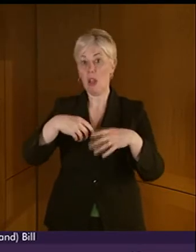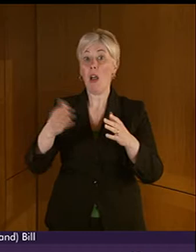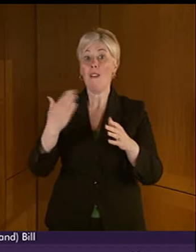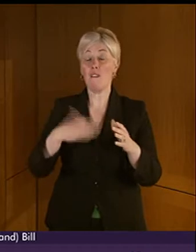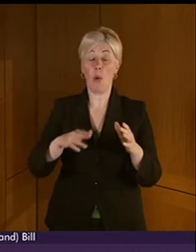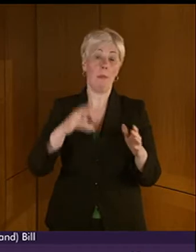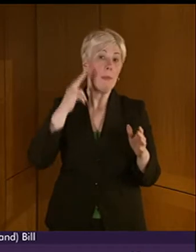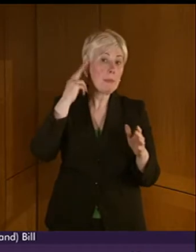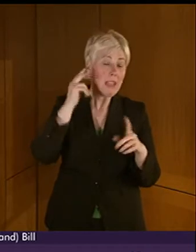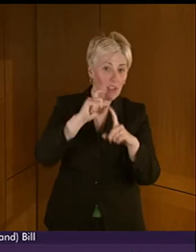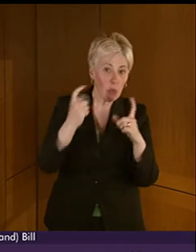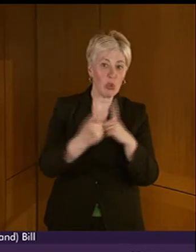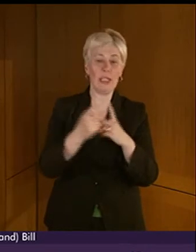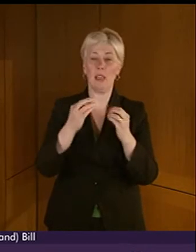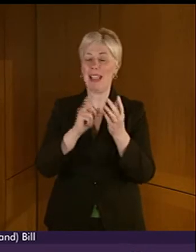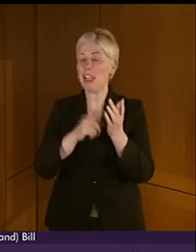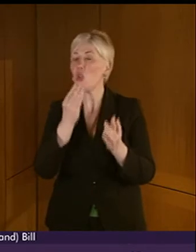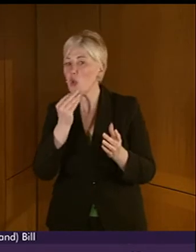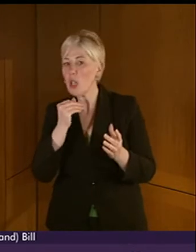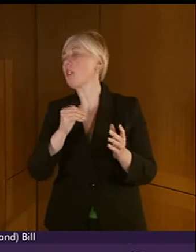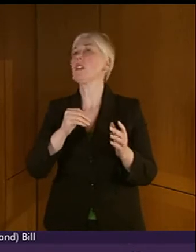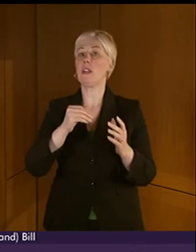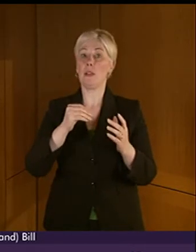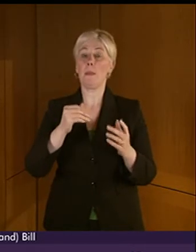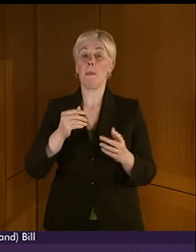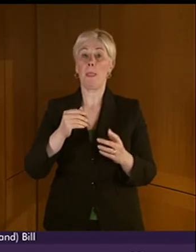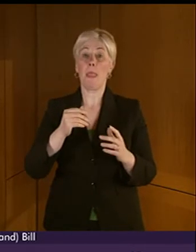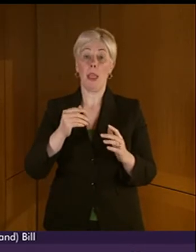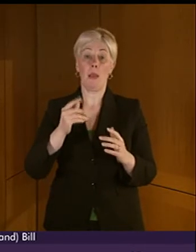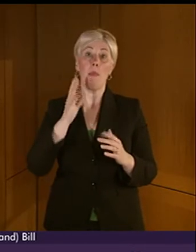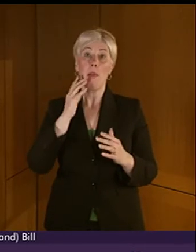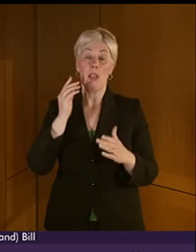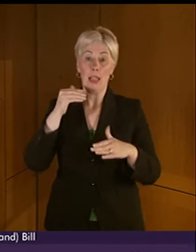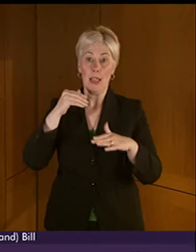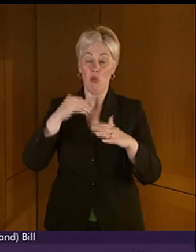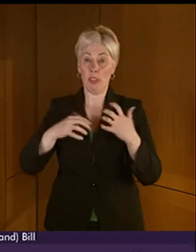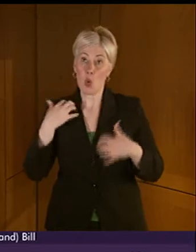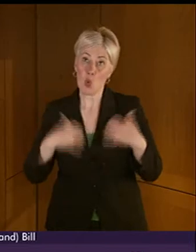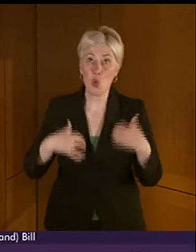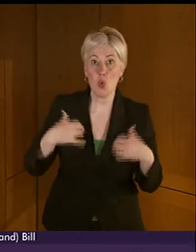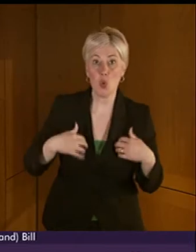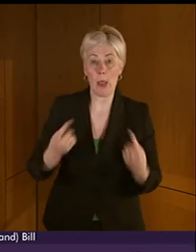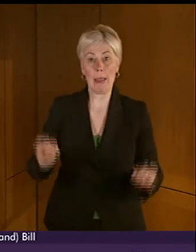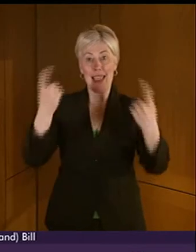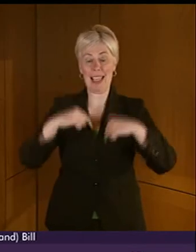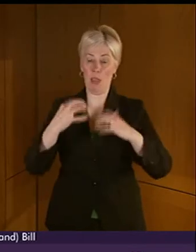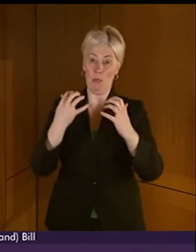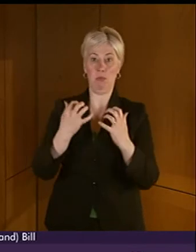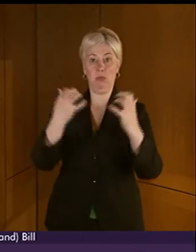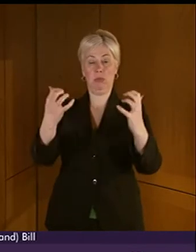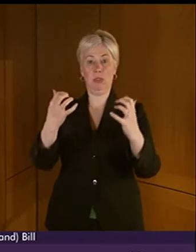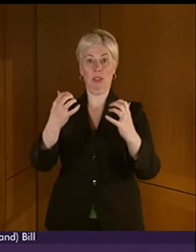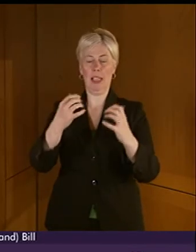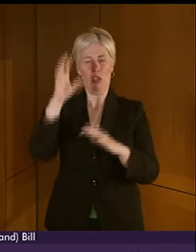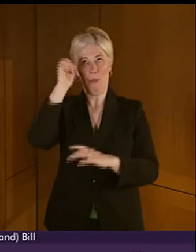user and deaf community. As a number of people have observed, they engaged enthusiastically and in high numbers. I